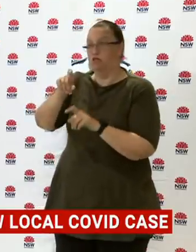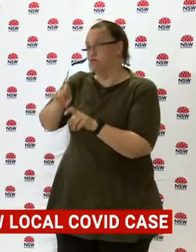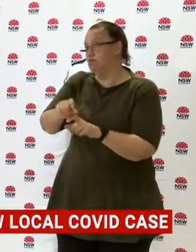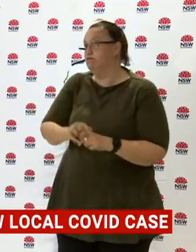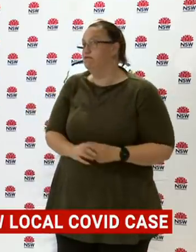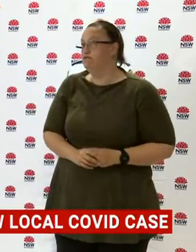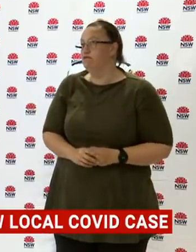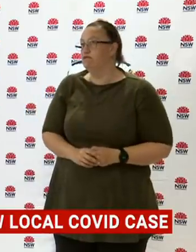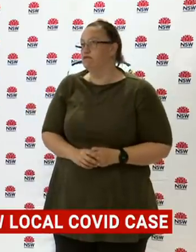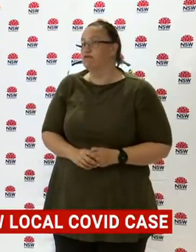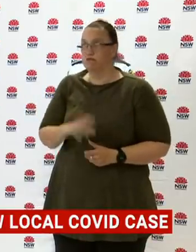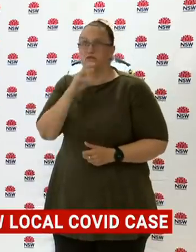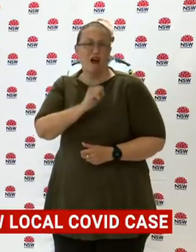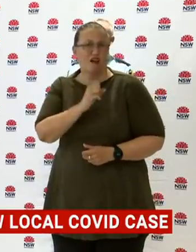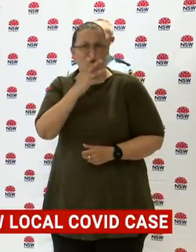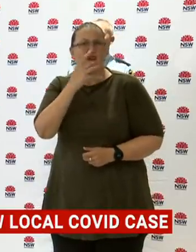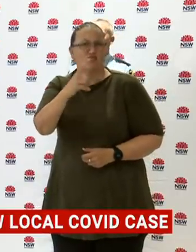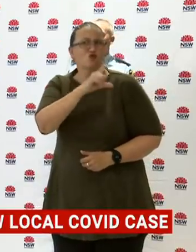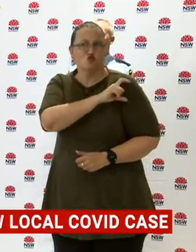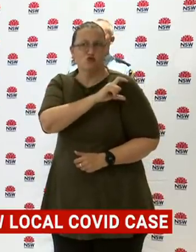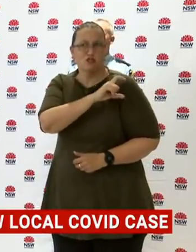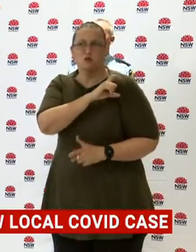The gentleman was...